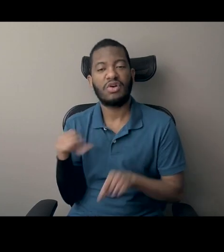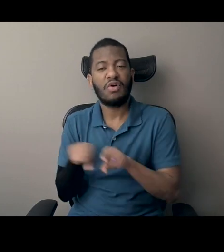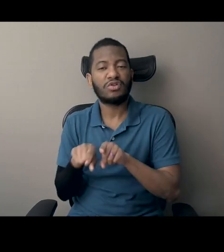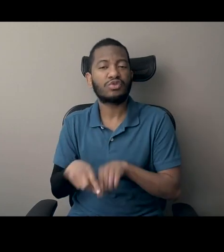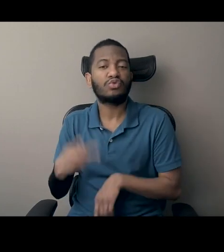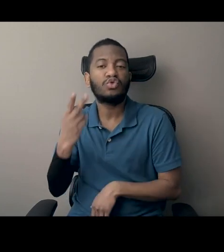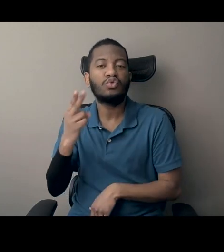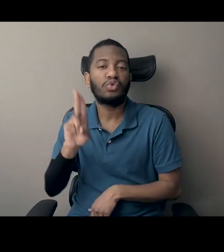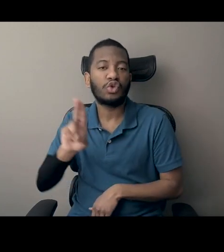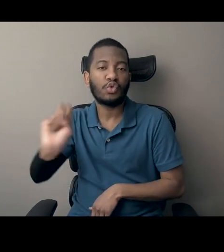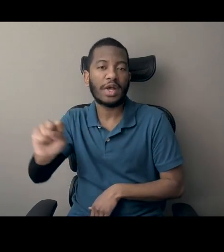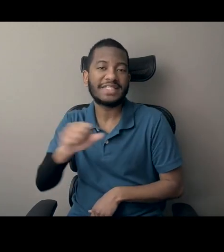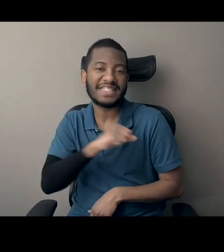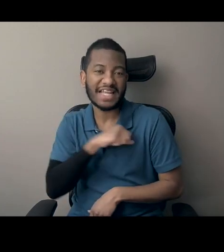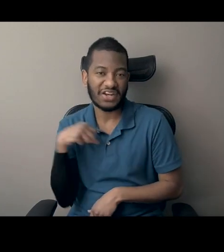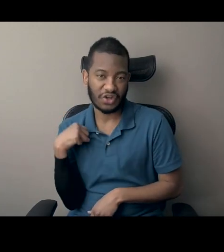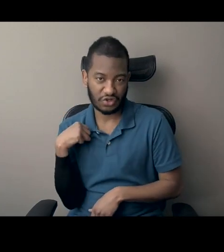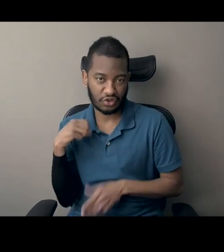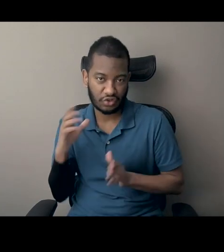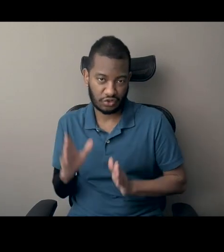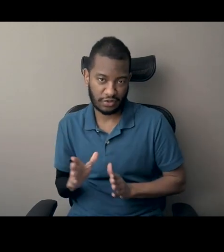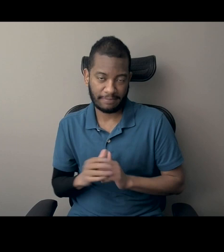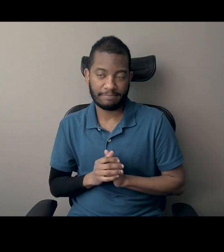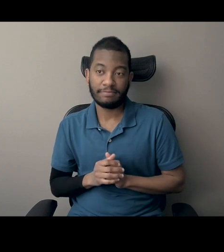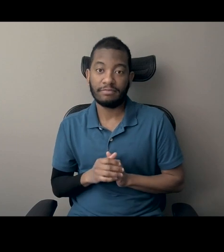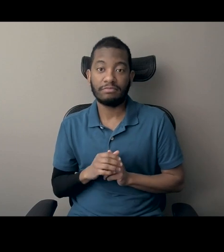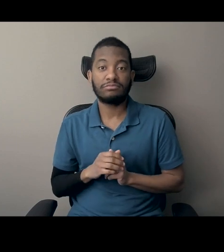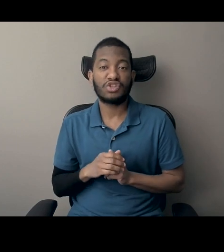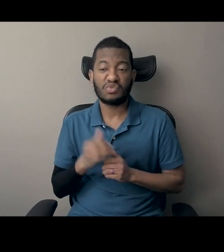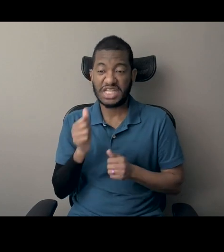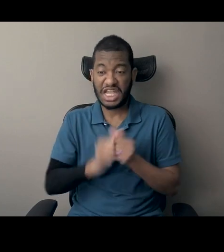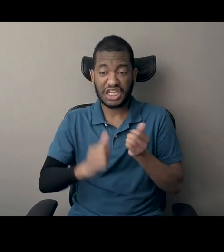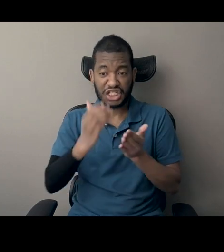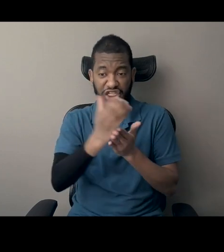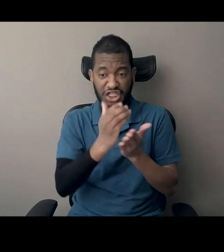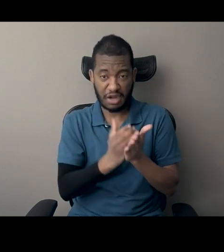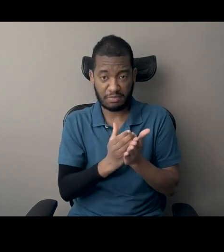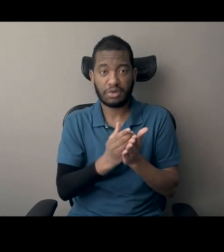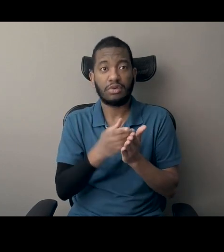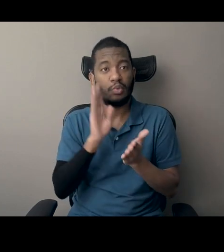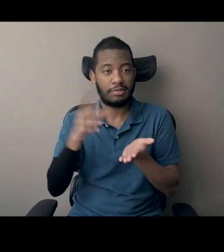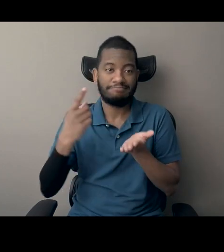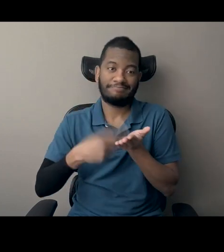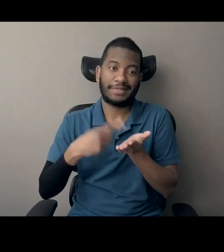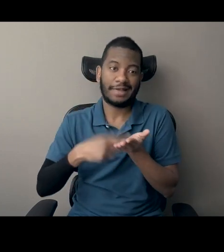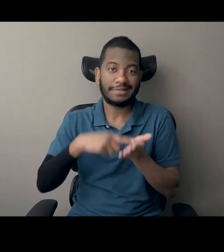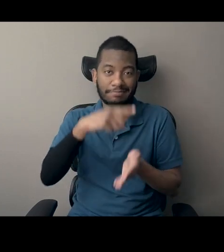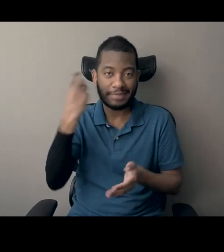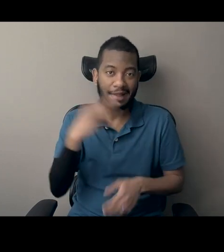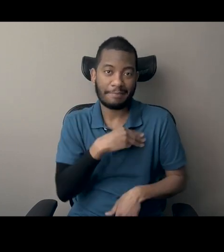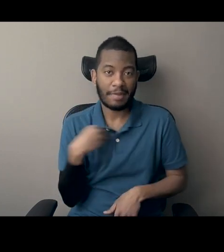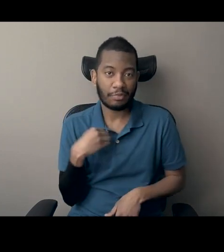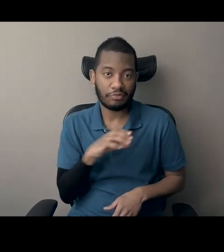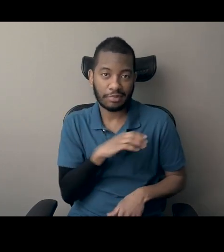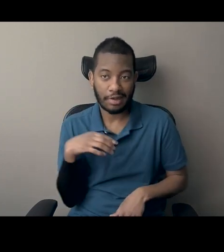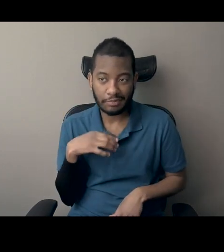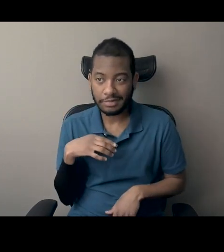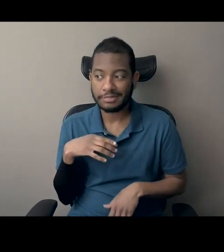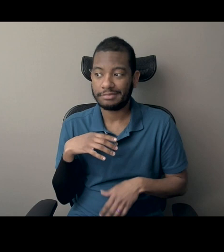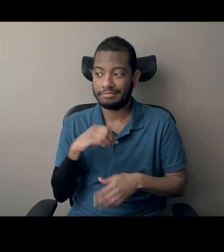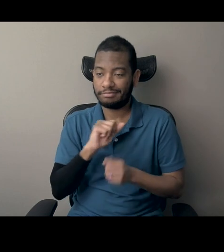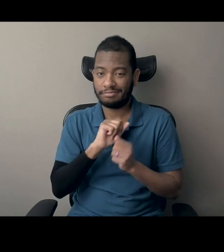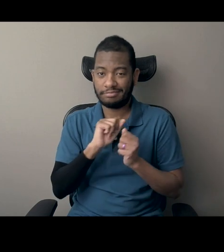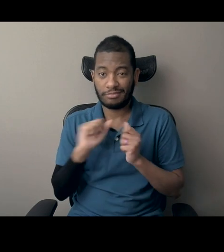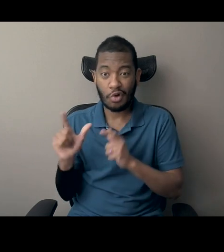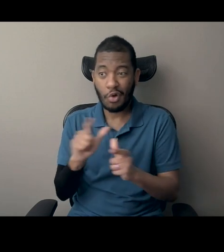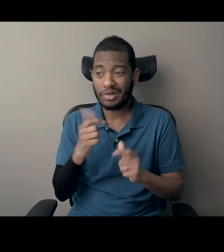devotes a chapter to each of the first black members of Congress. And they were all really incredible, fascinating people that, um, people